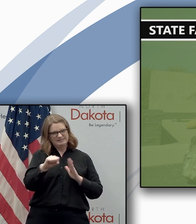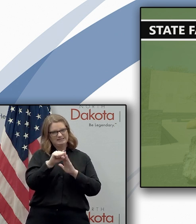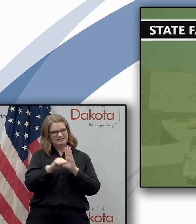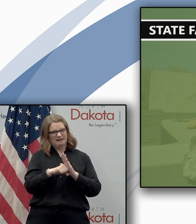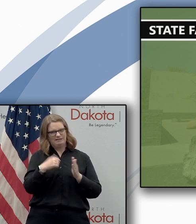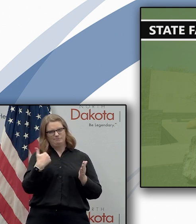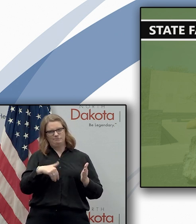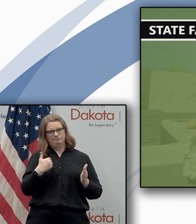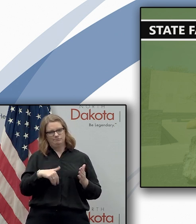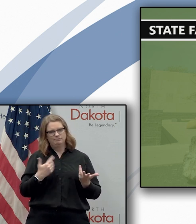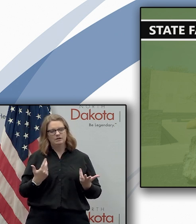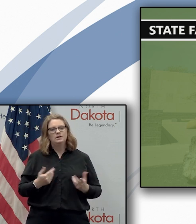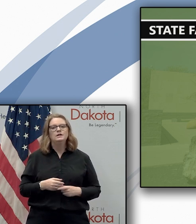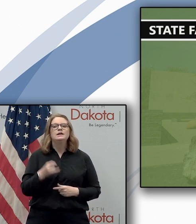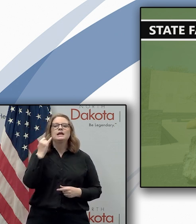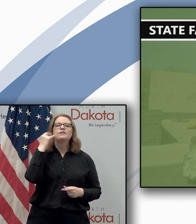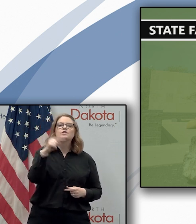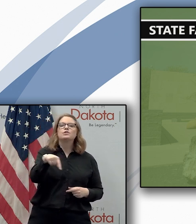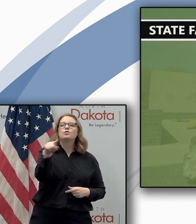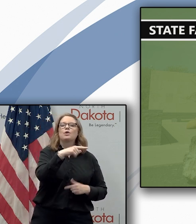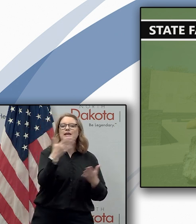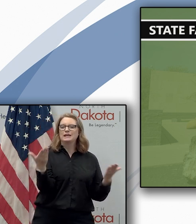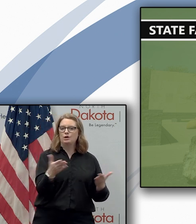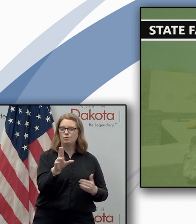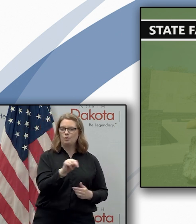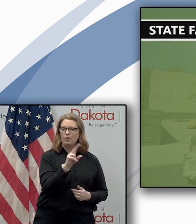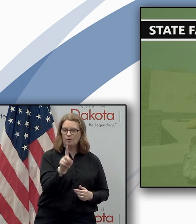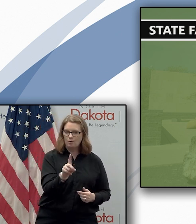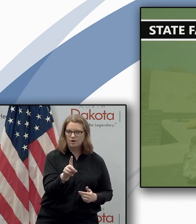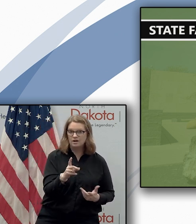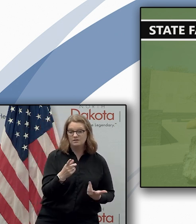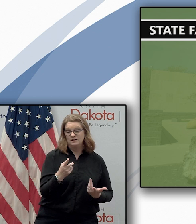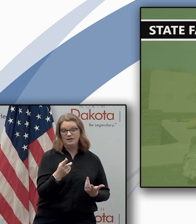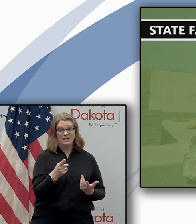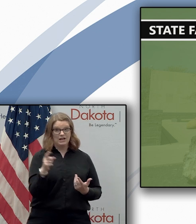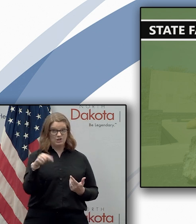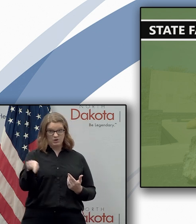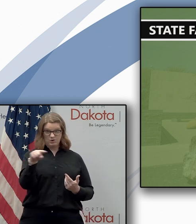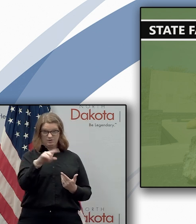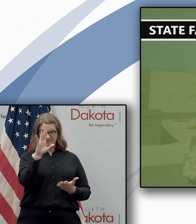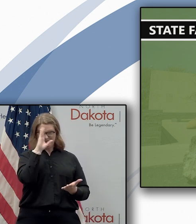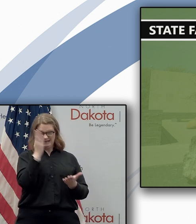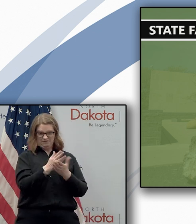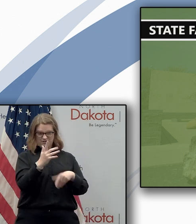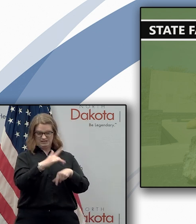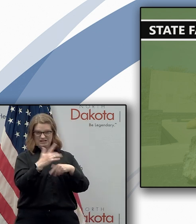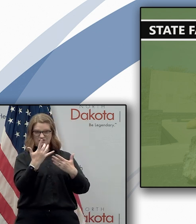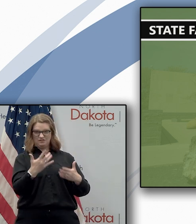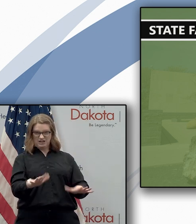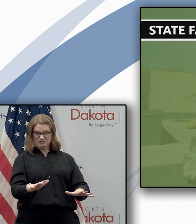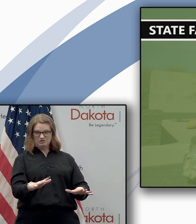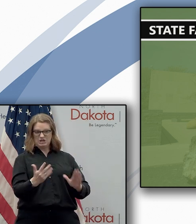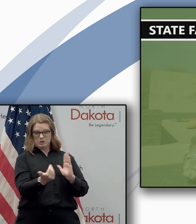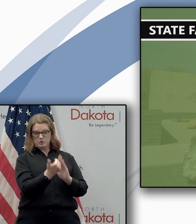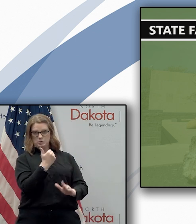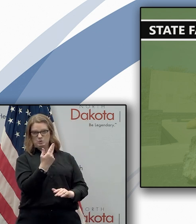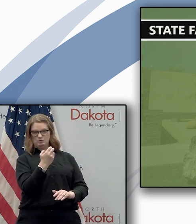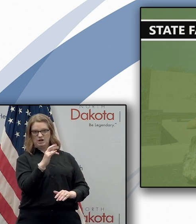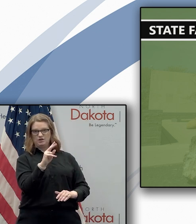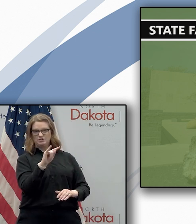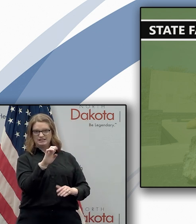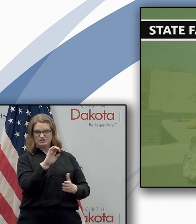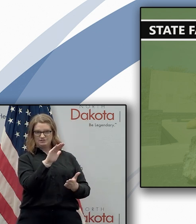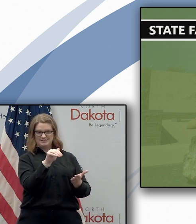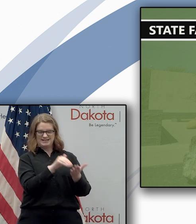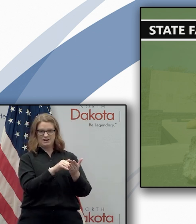here if you're in north dakota and have a north dakotan who has never been to the rebuilt heritage center where the legislature